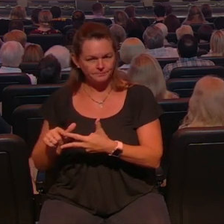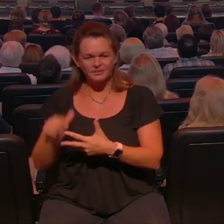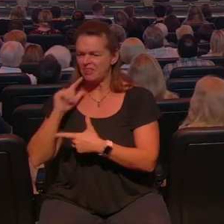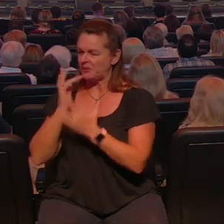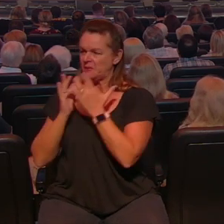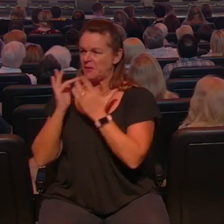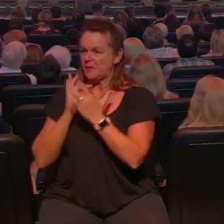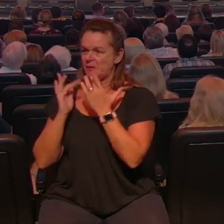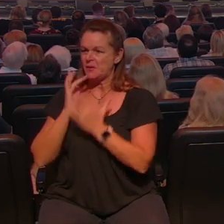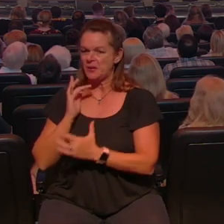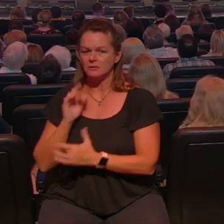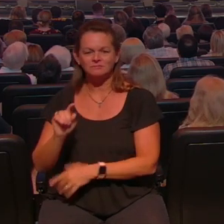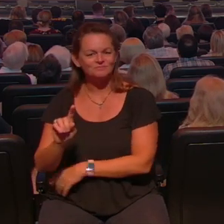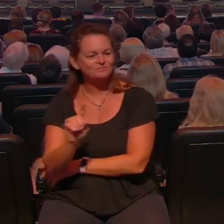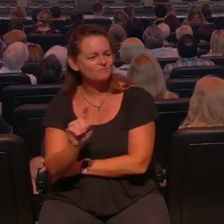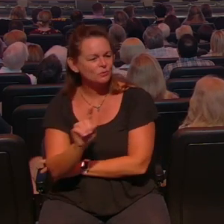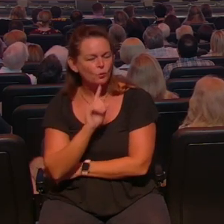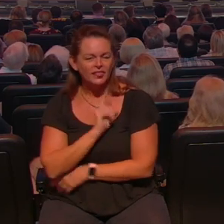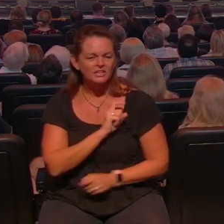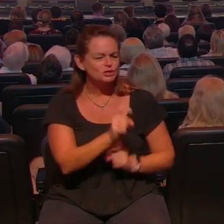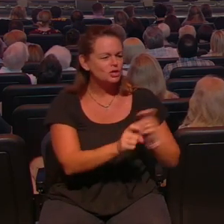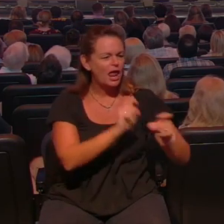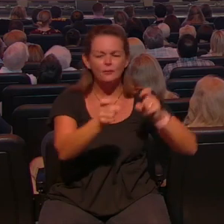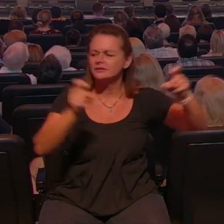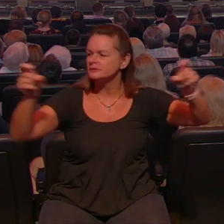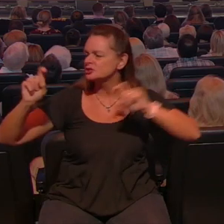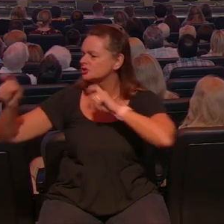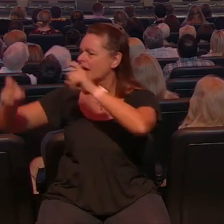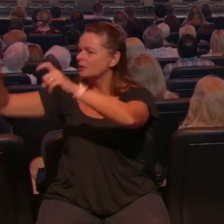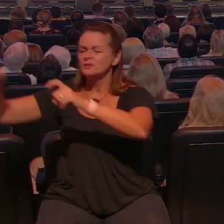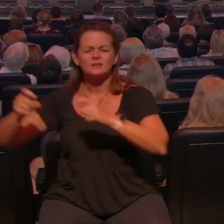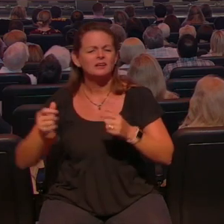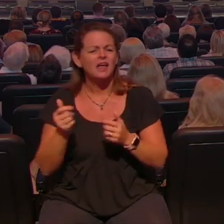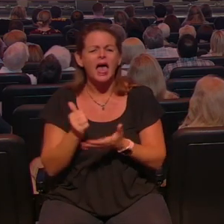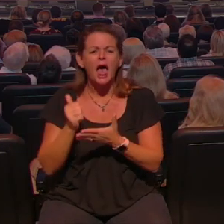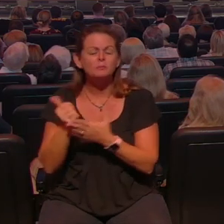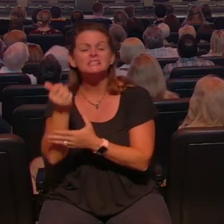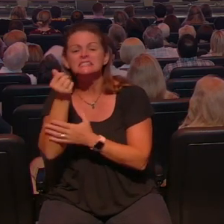was actually helping several widows in our church pay their bills